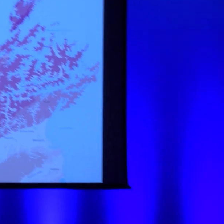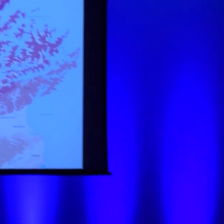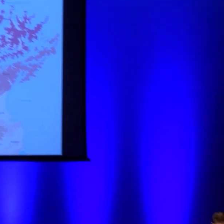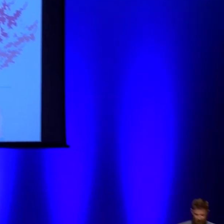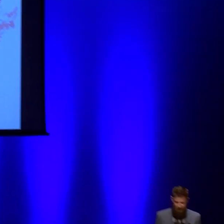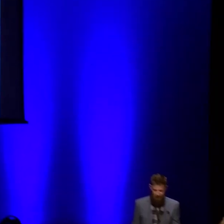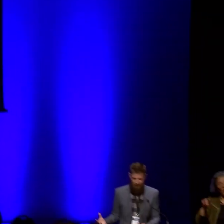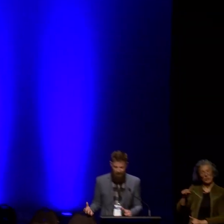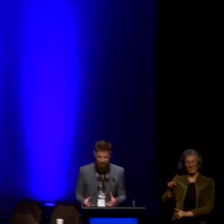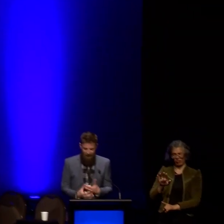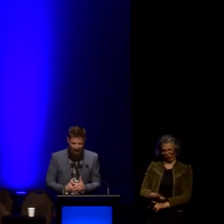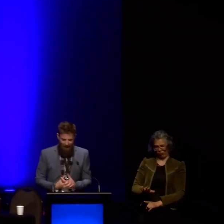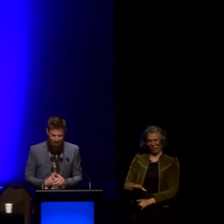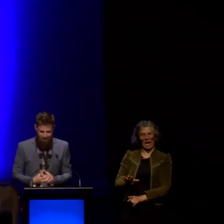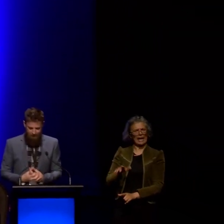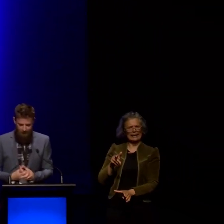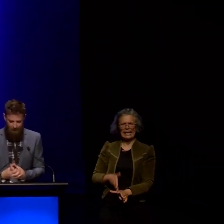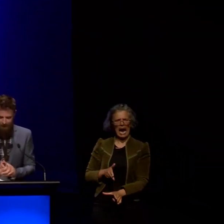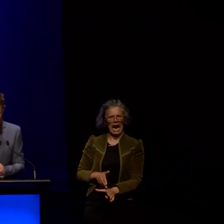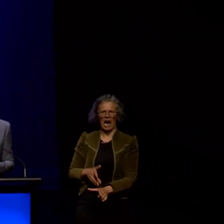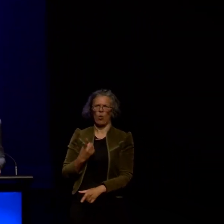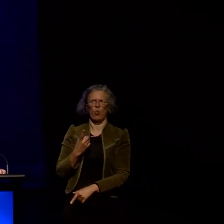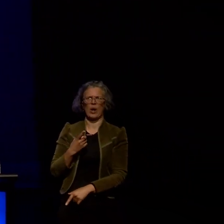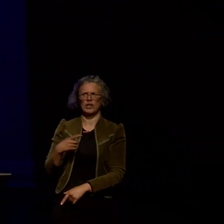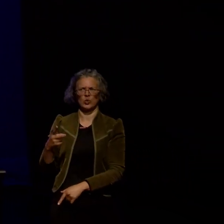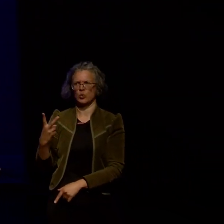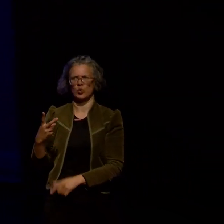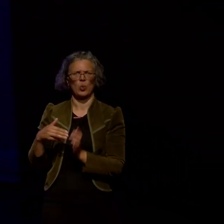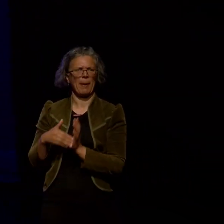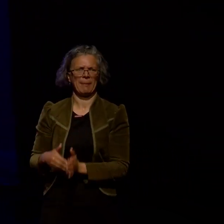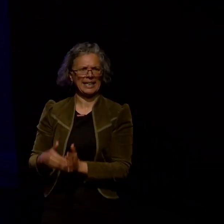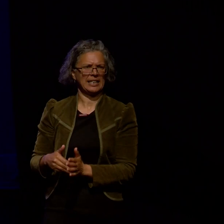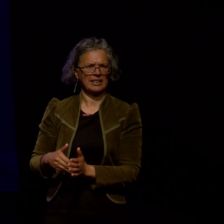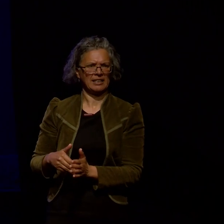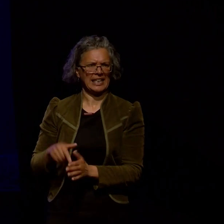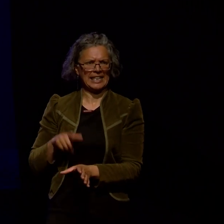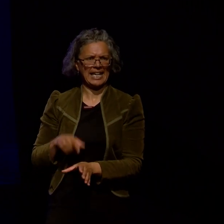just like one or two million years old deep time is so crazy